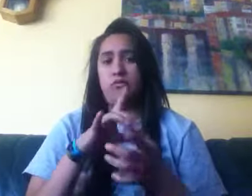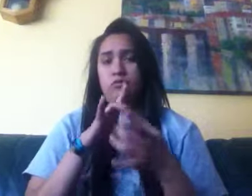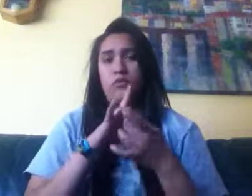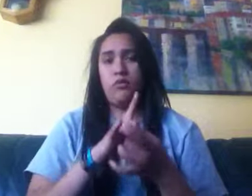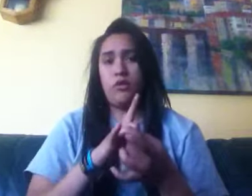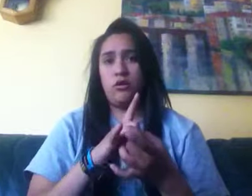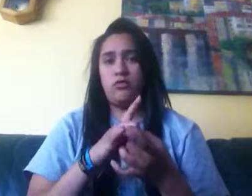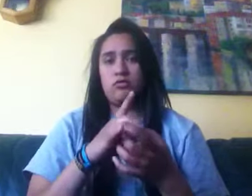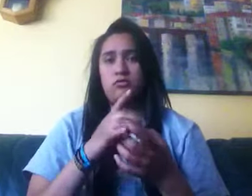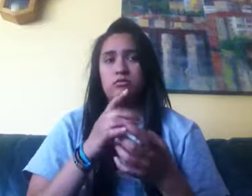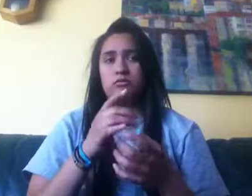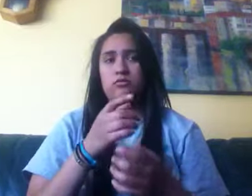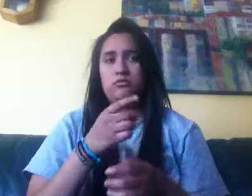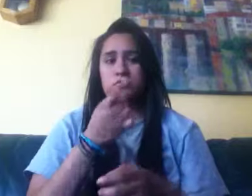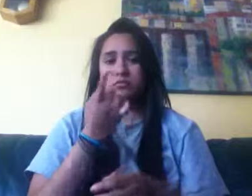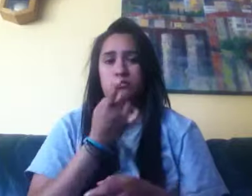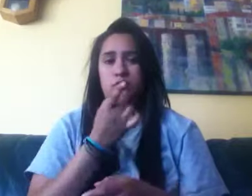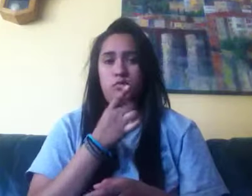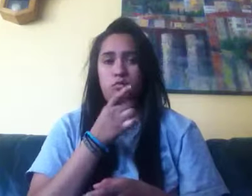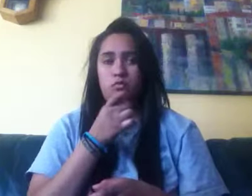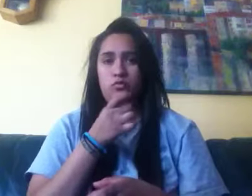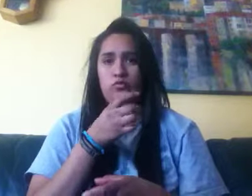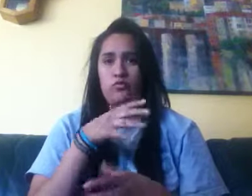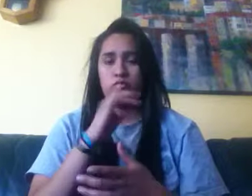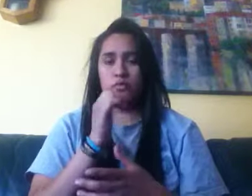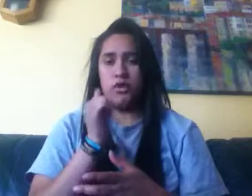I'll replace your sled and everything in it.